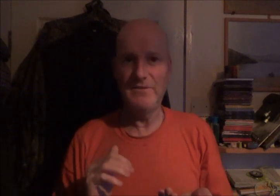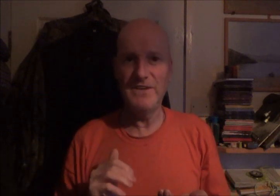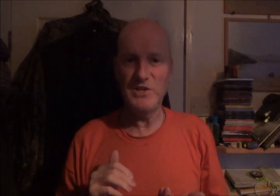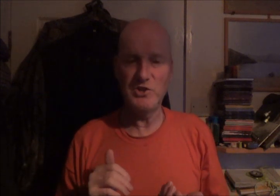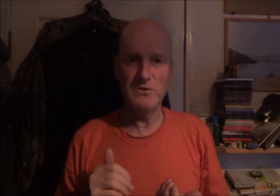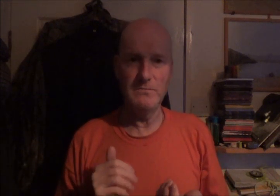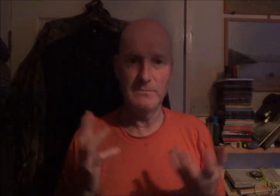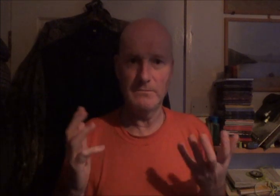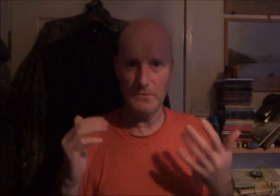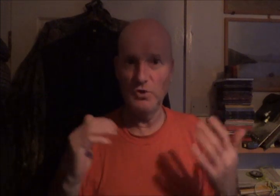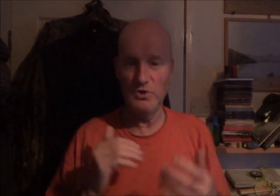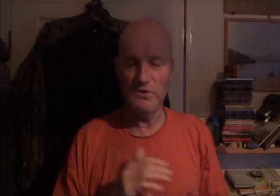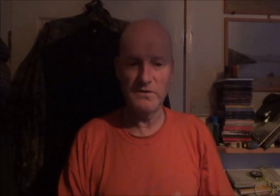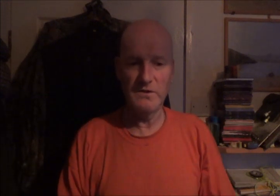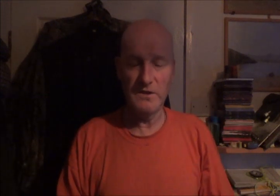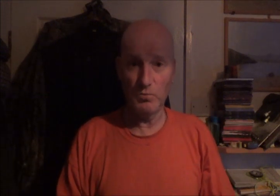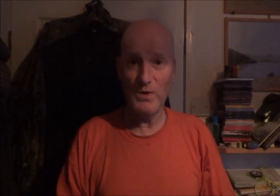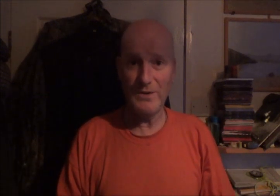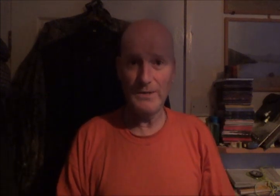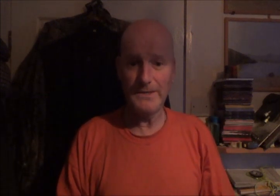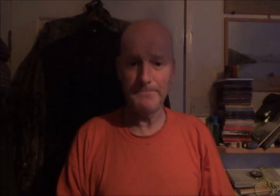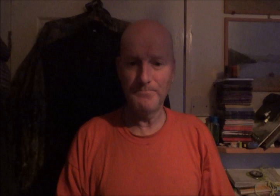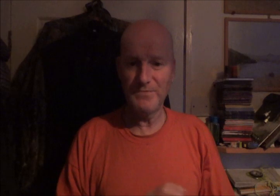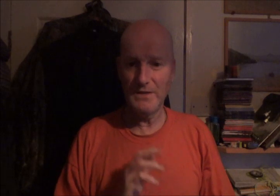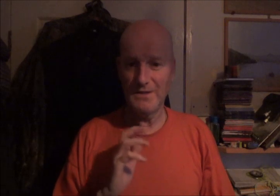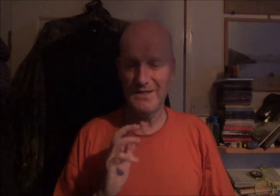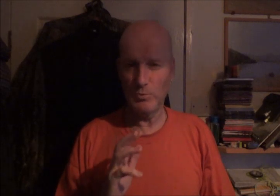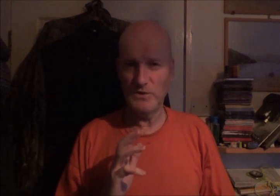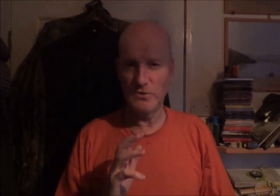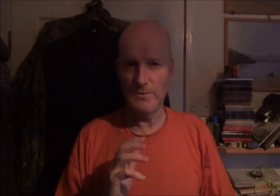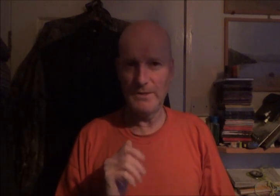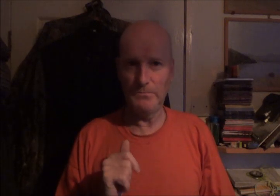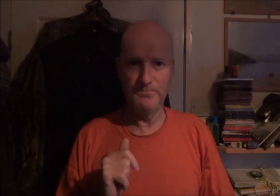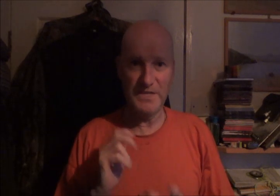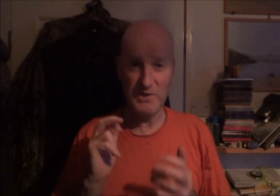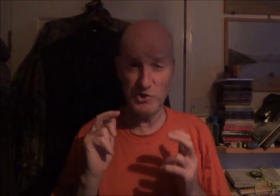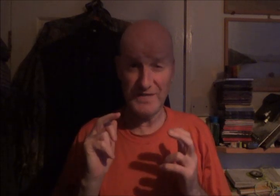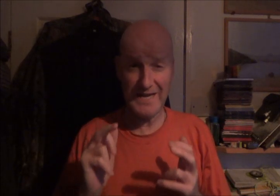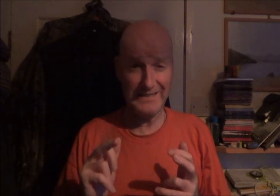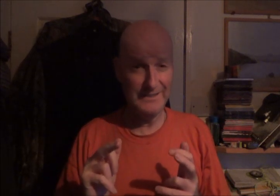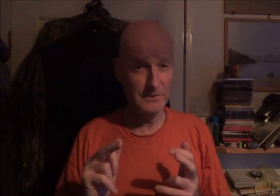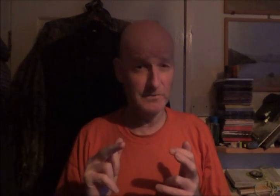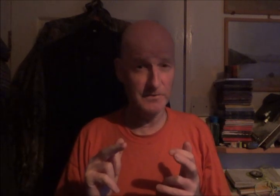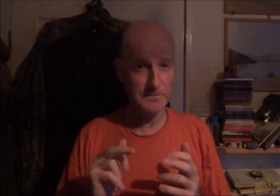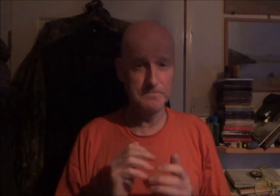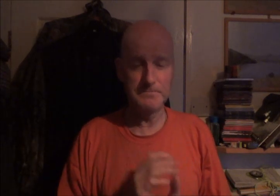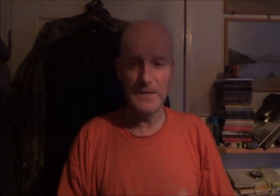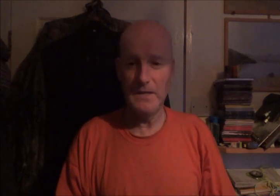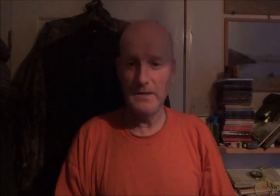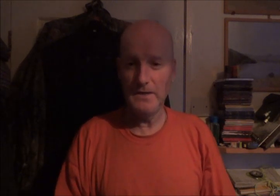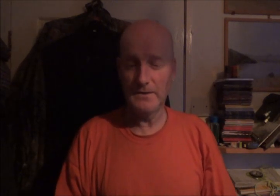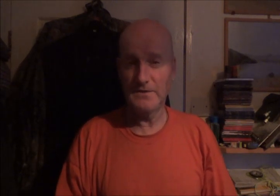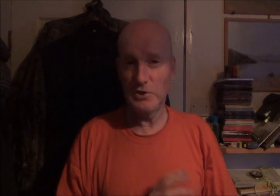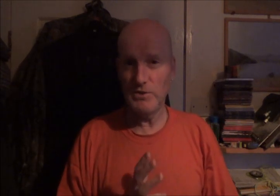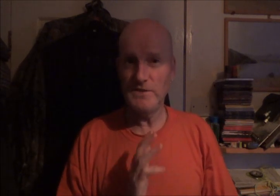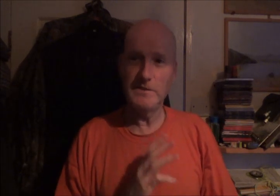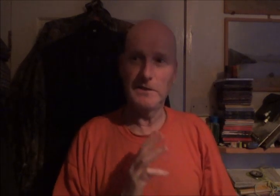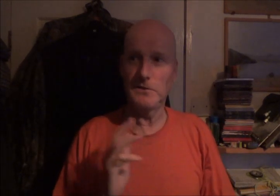elevation on Earth where you are. And that's what it's all about. It's just angles. Degrees and